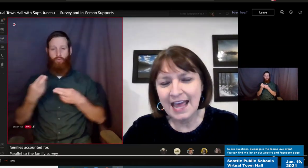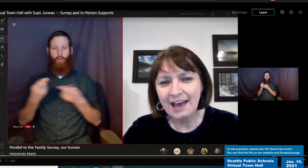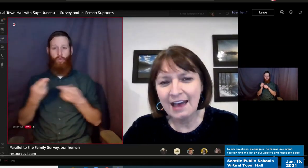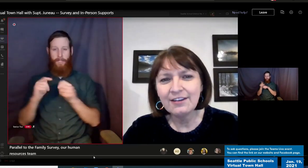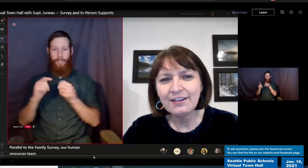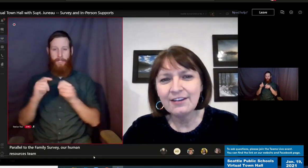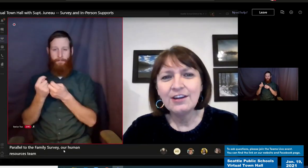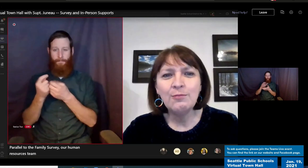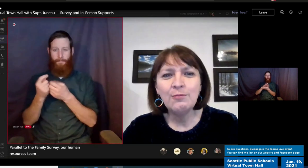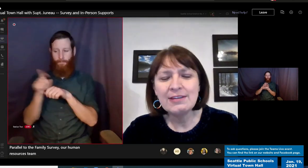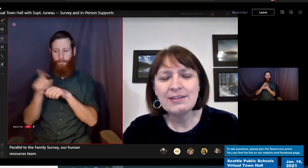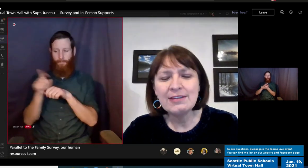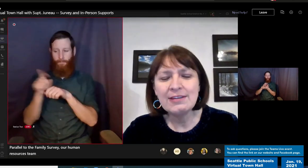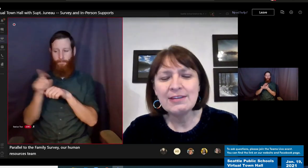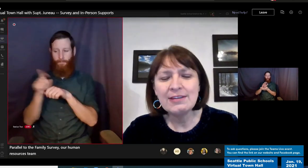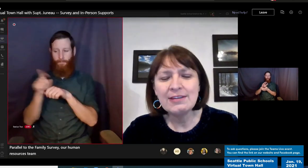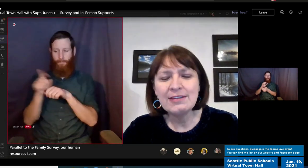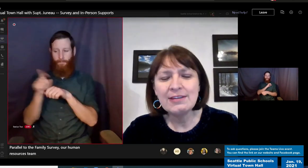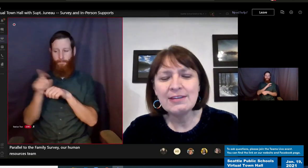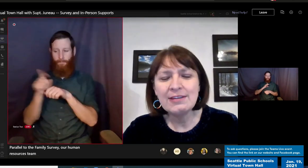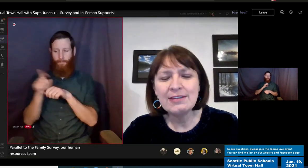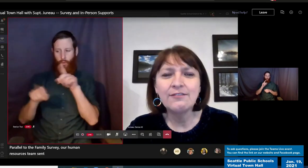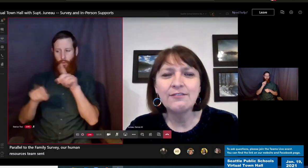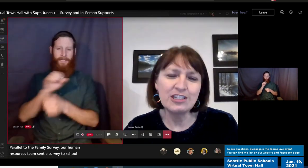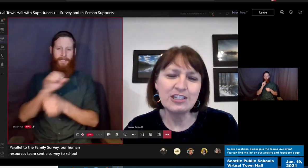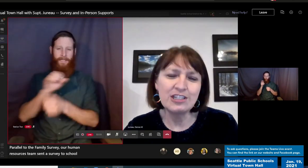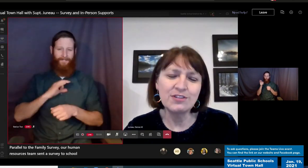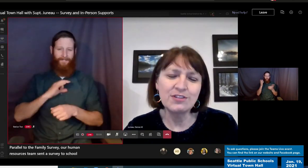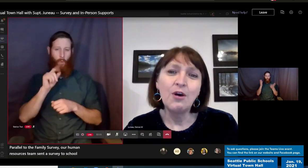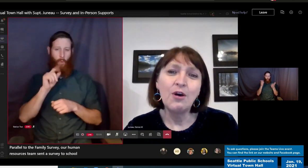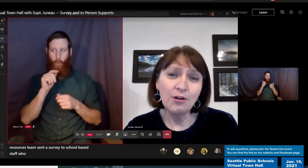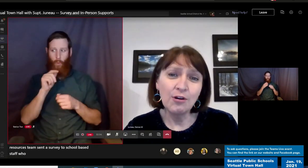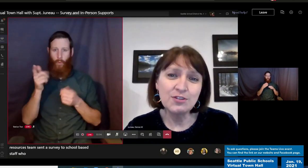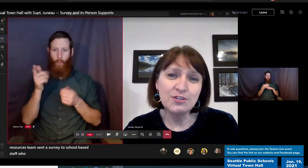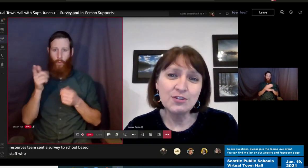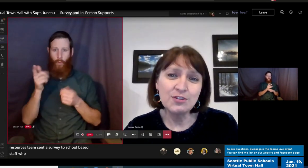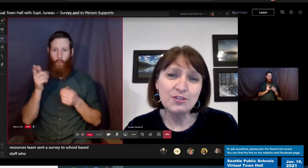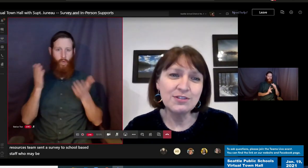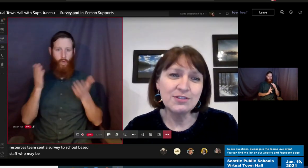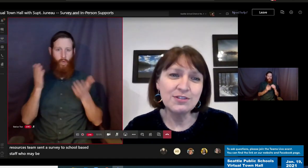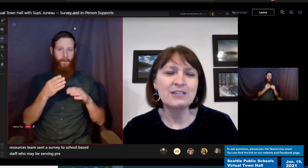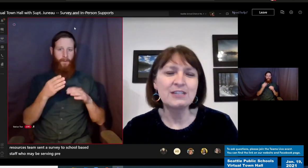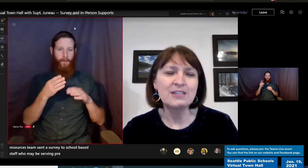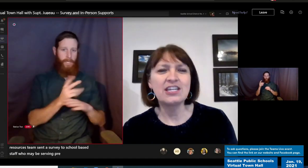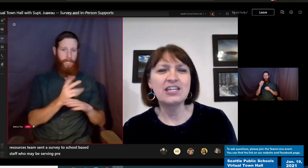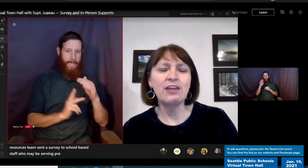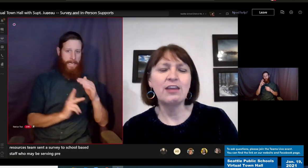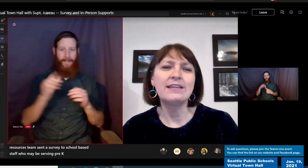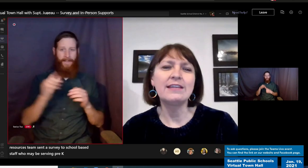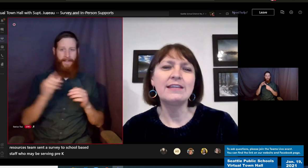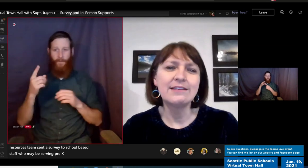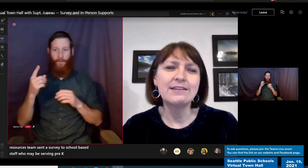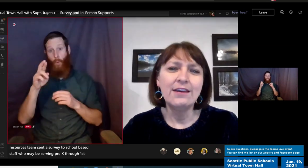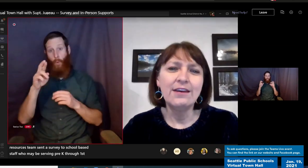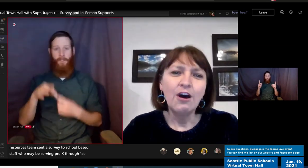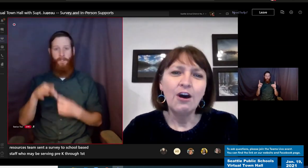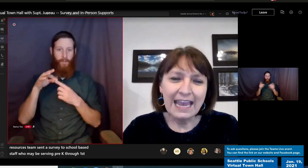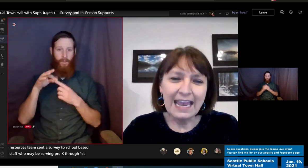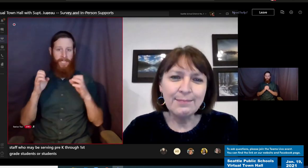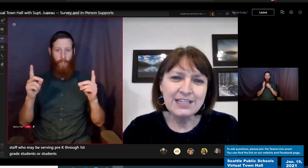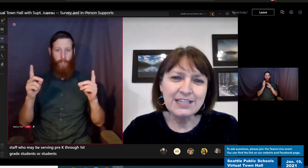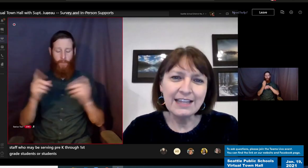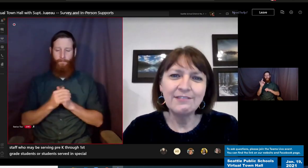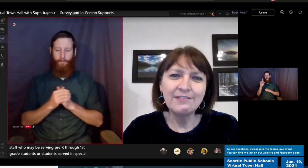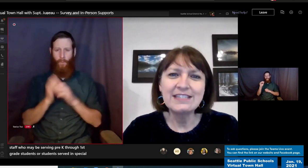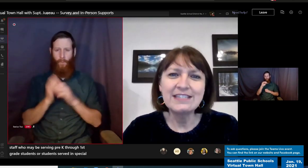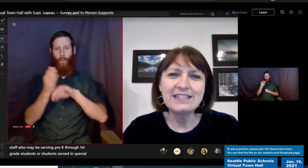who may be serving Pre-K through first grade students or students served in special education pathways. Over 80%